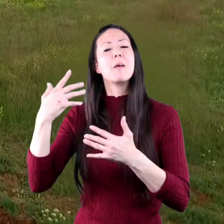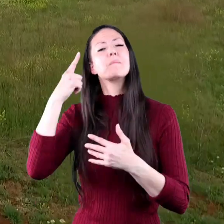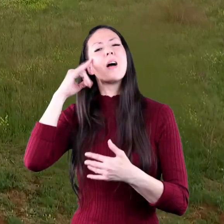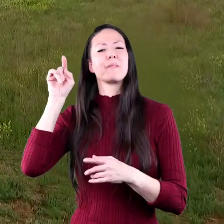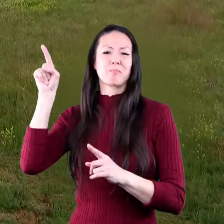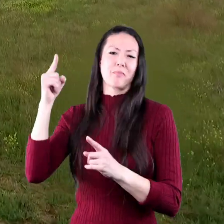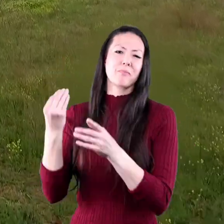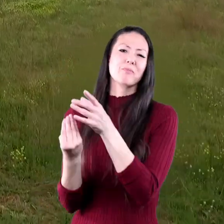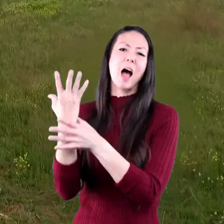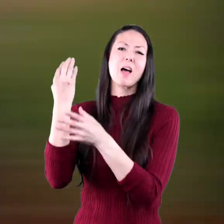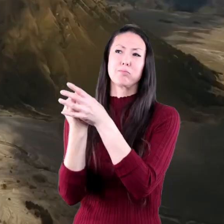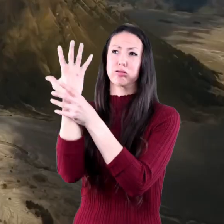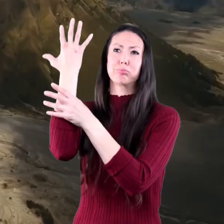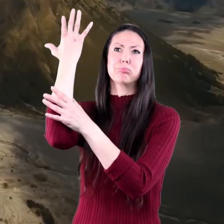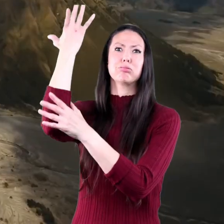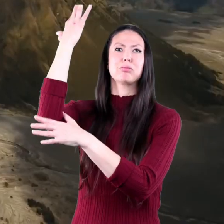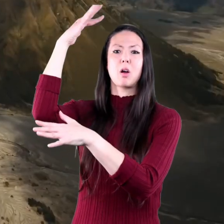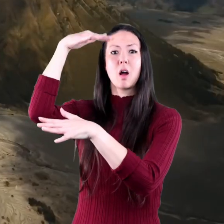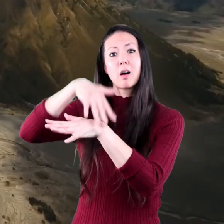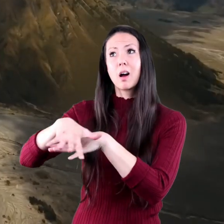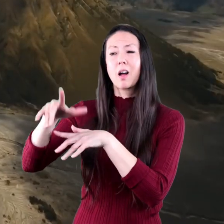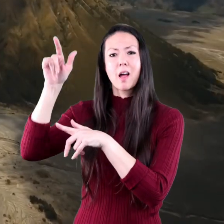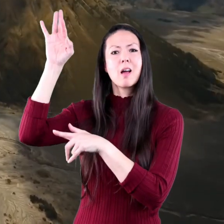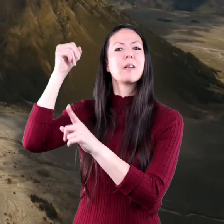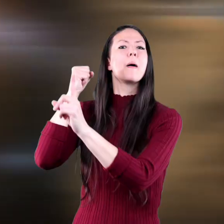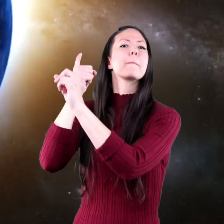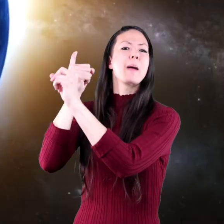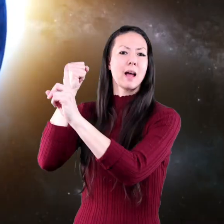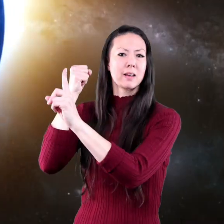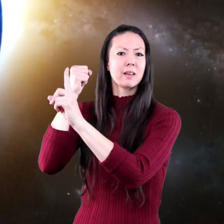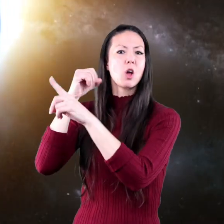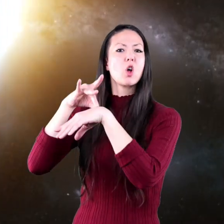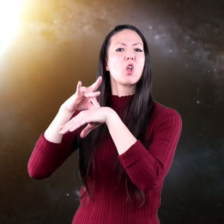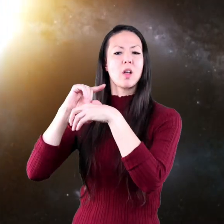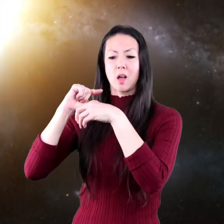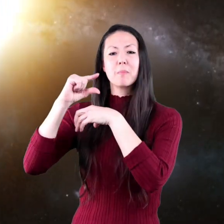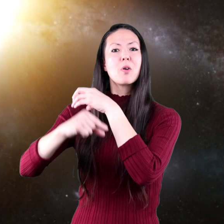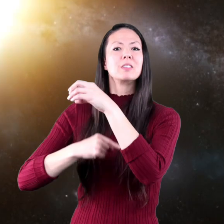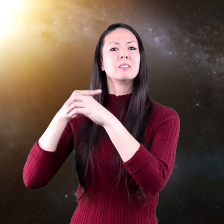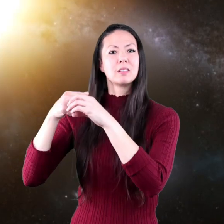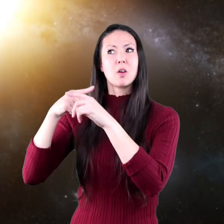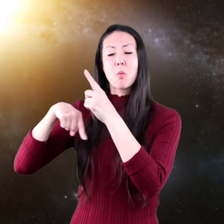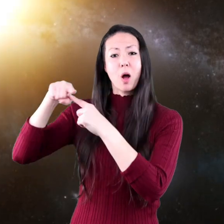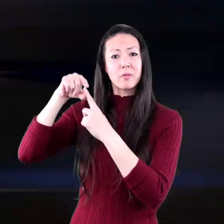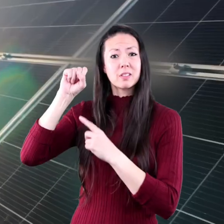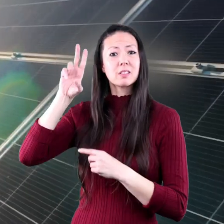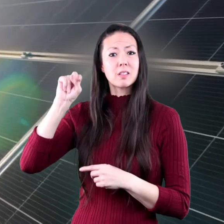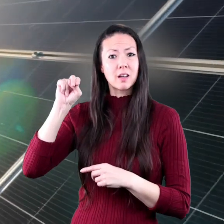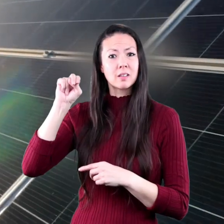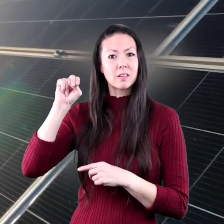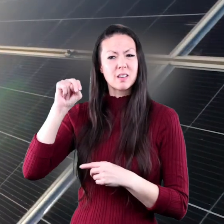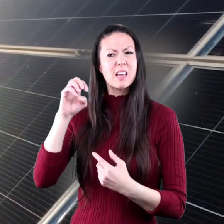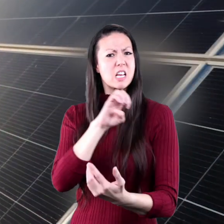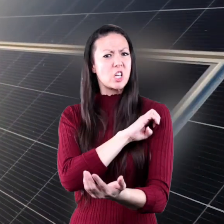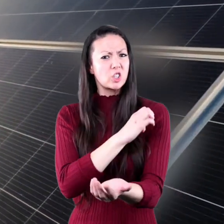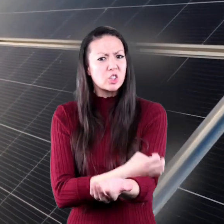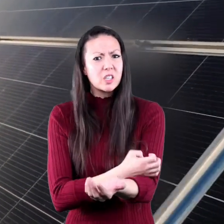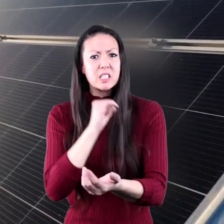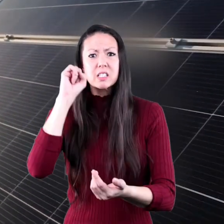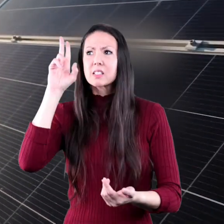include volcanic eruptions, the Earth's orbit around the sun, and how much energy the sun sends to the